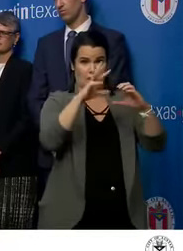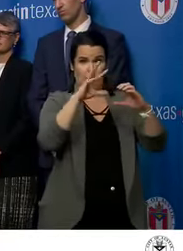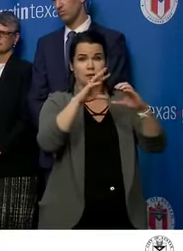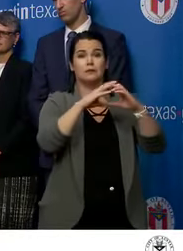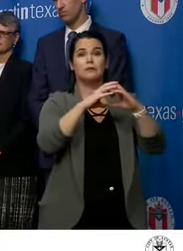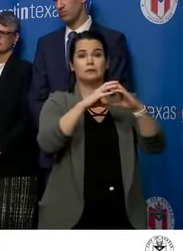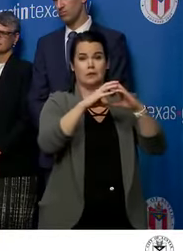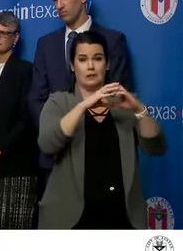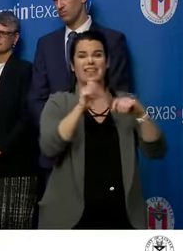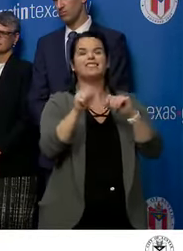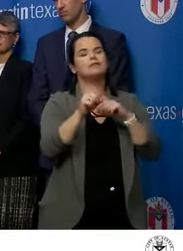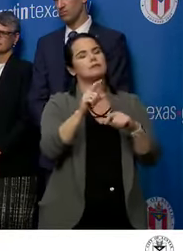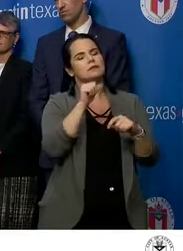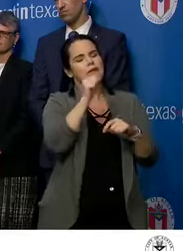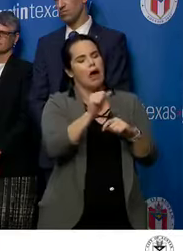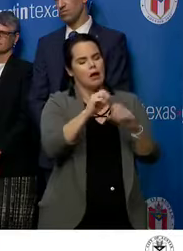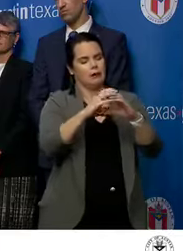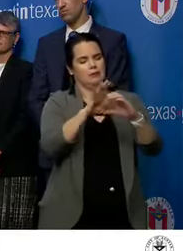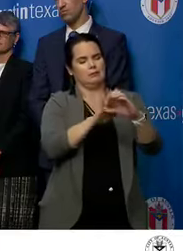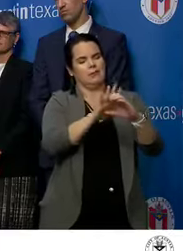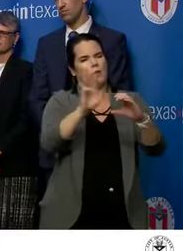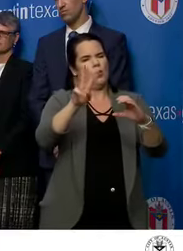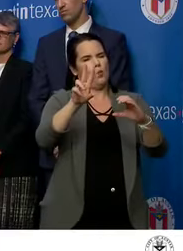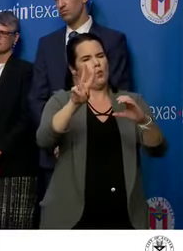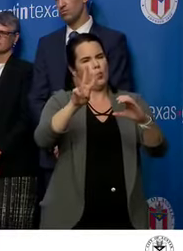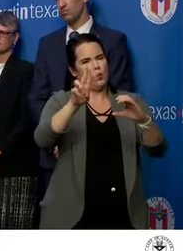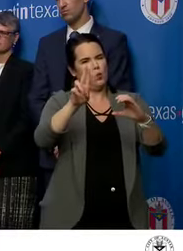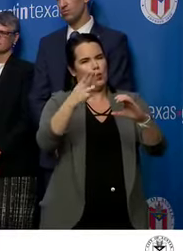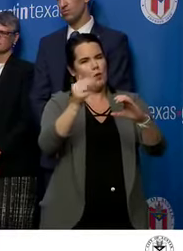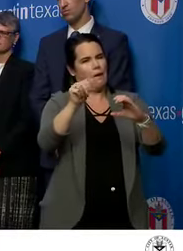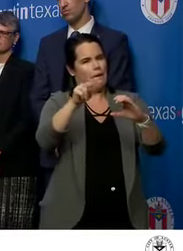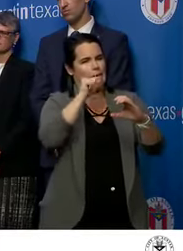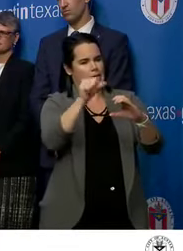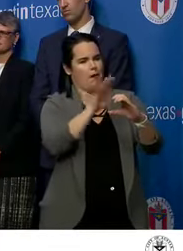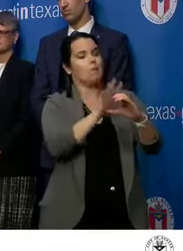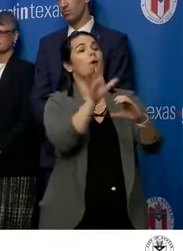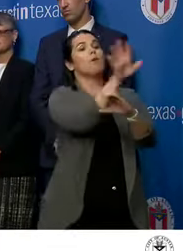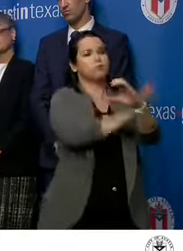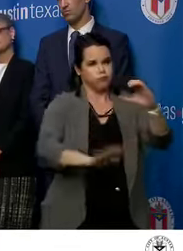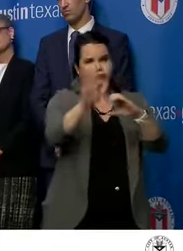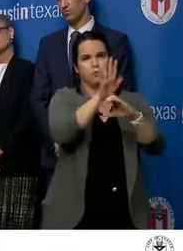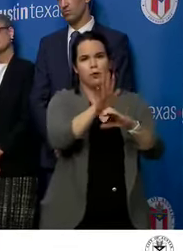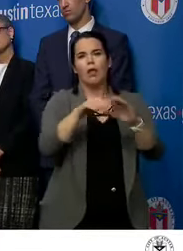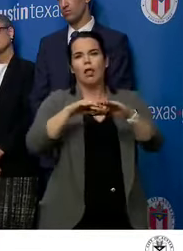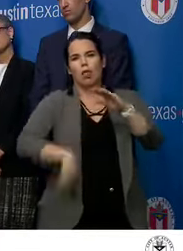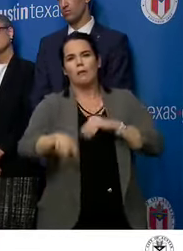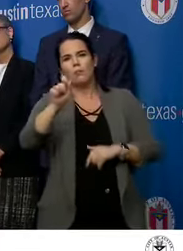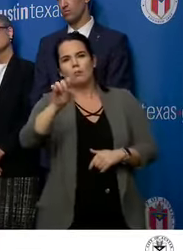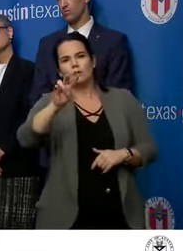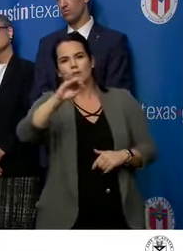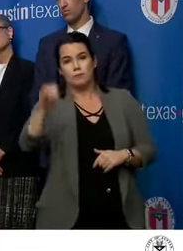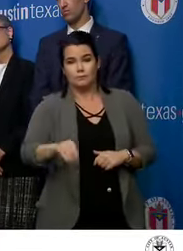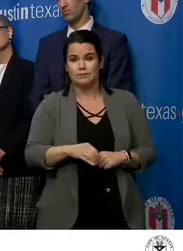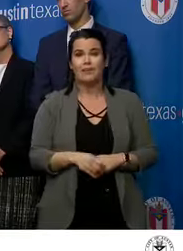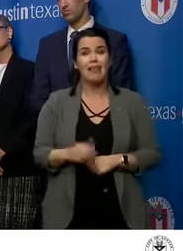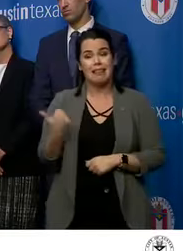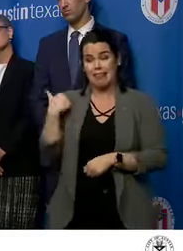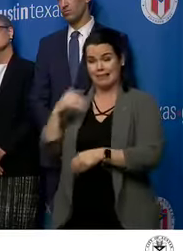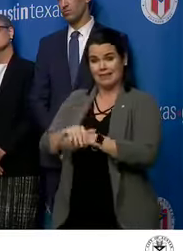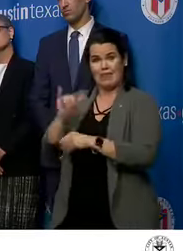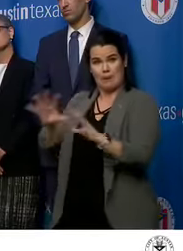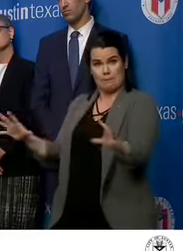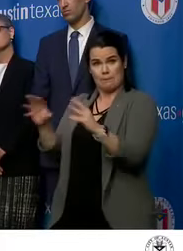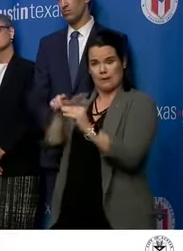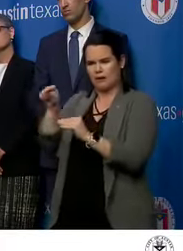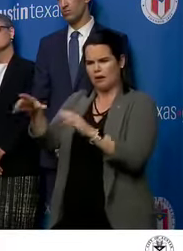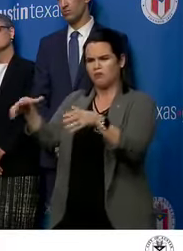0.7 percent. The expert panel last night had consensus in the fact that it's